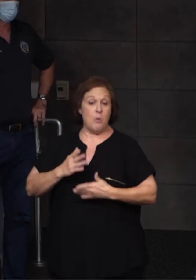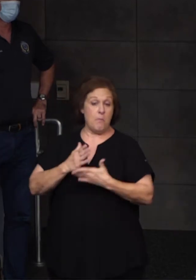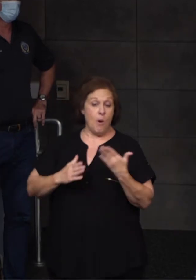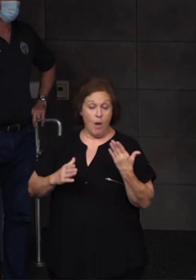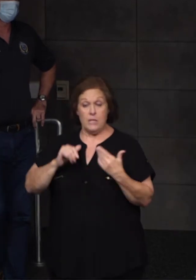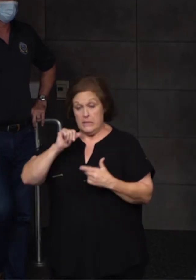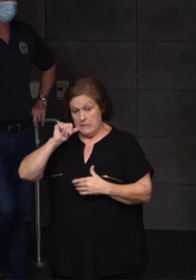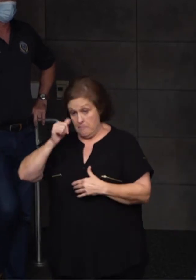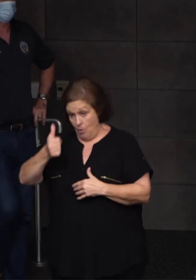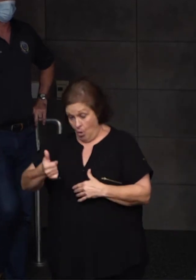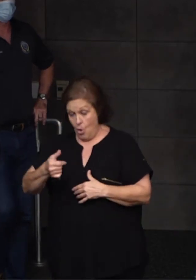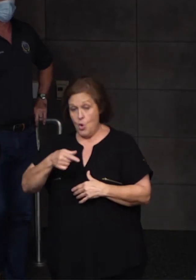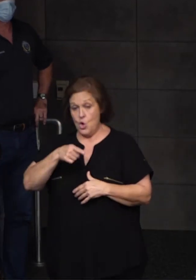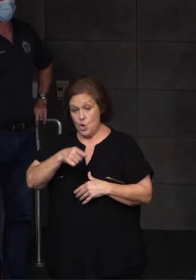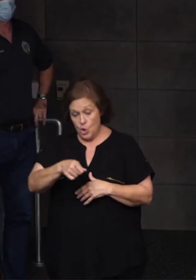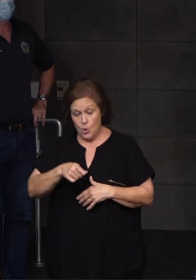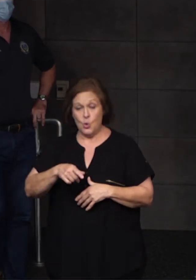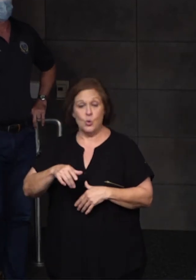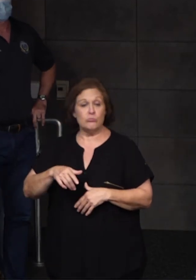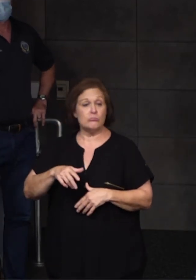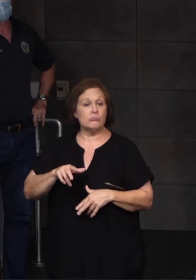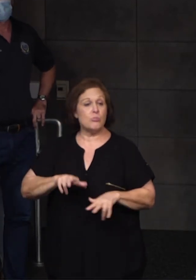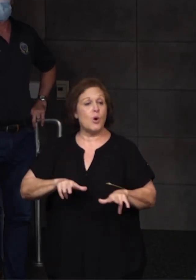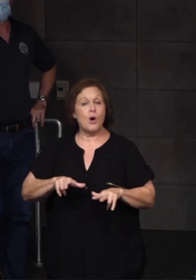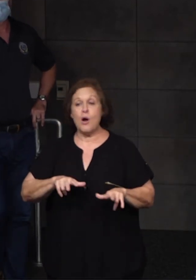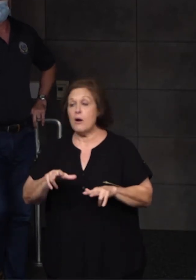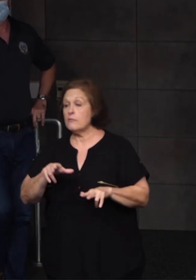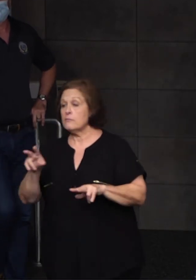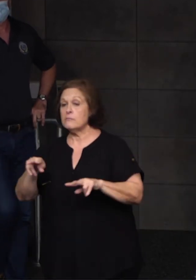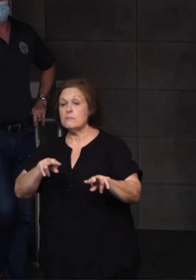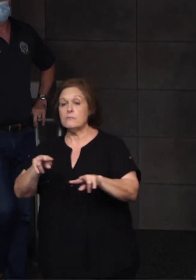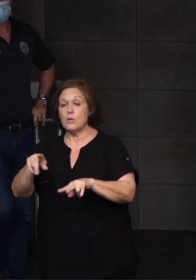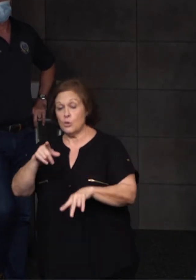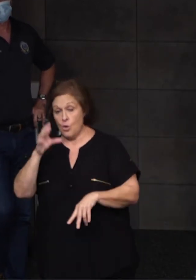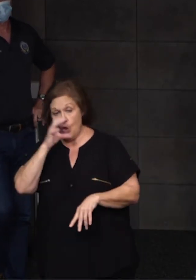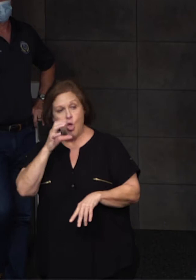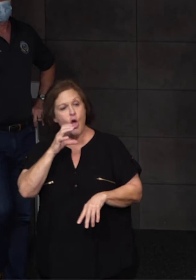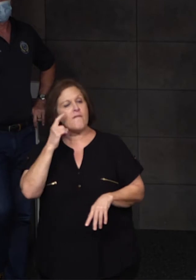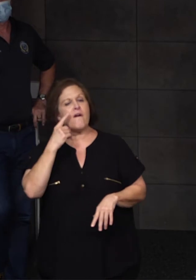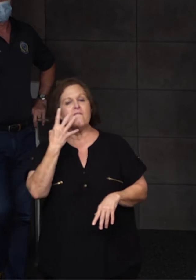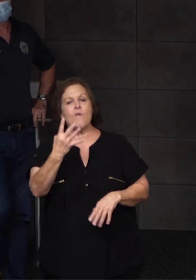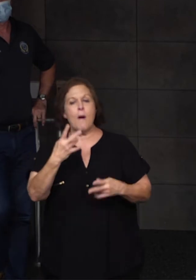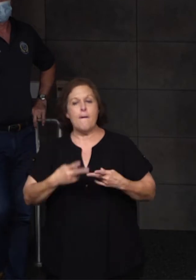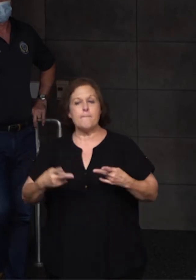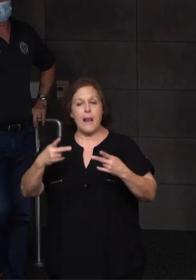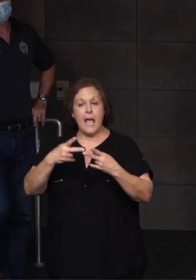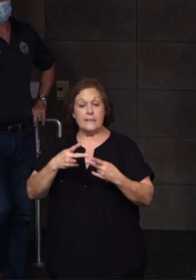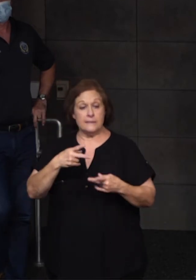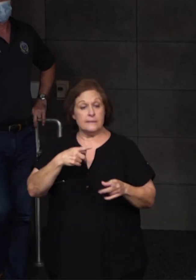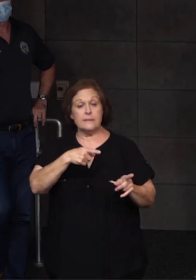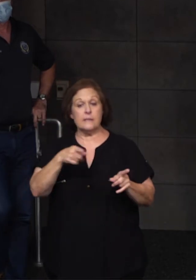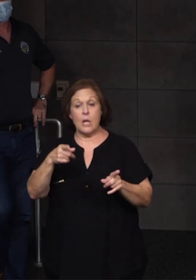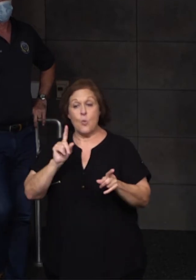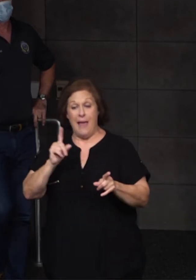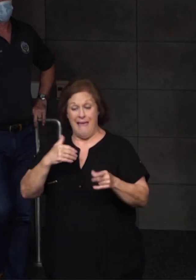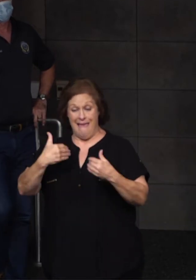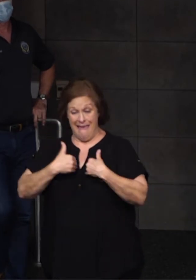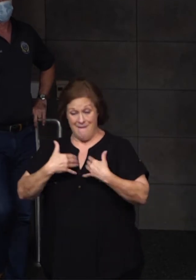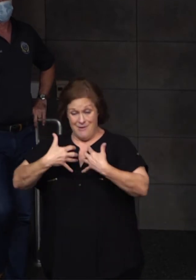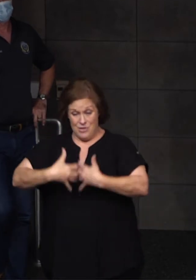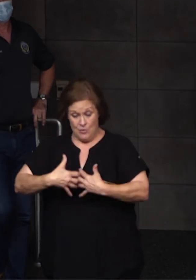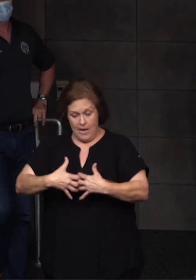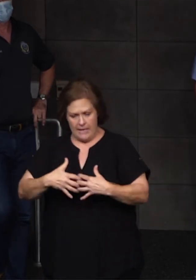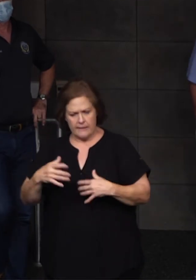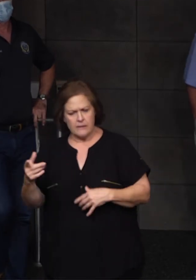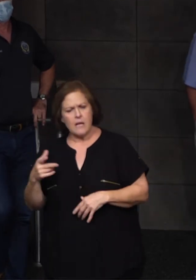Tomorrow, go walk around your neighborhood, and I'm asking you to find four places. Knock on their door if they have a generator running, and talk to them for a moment.